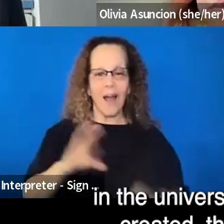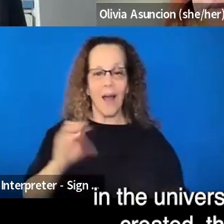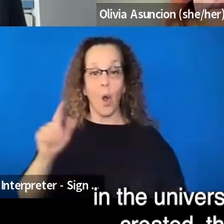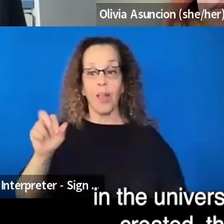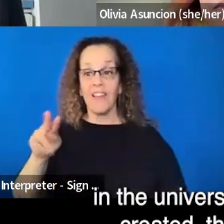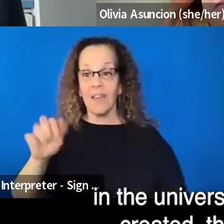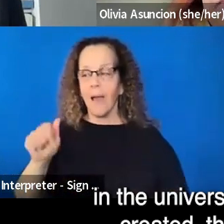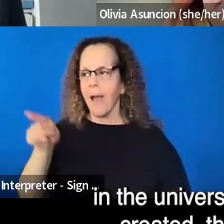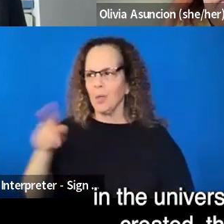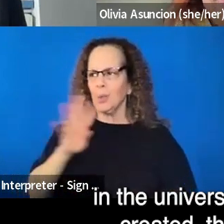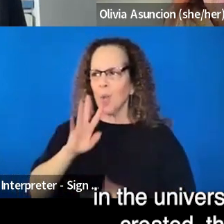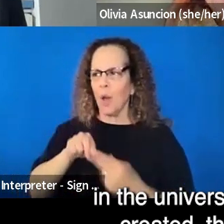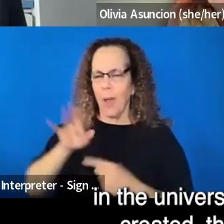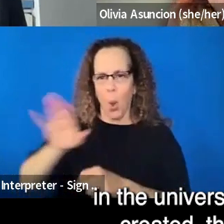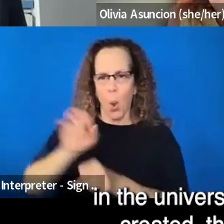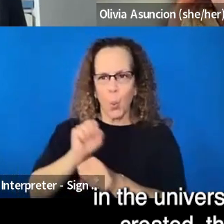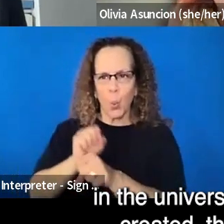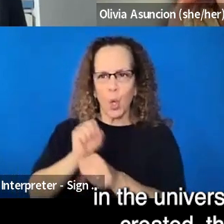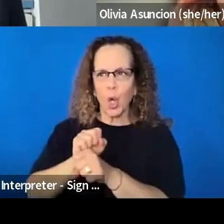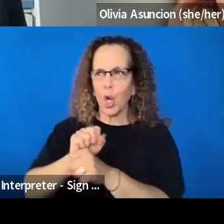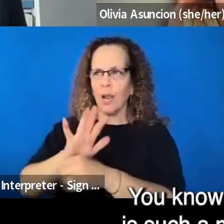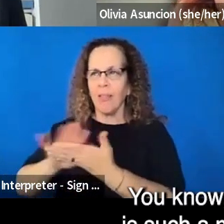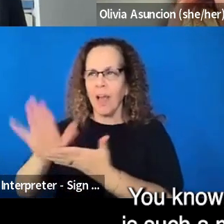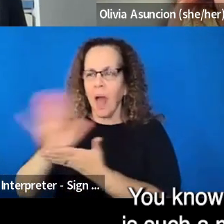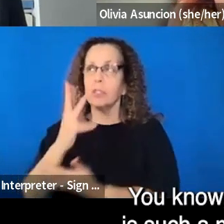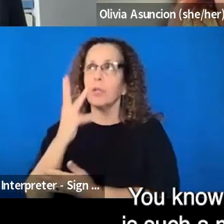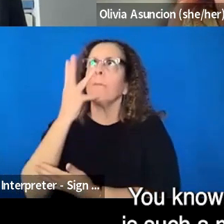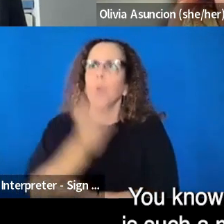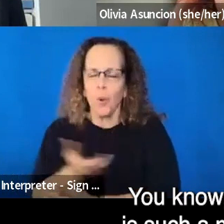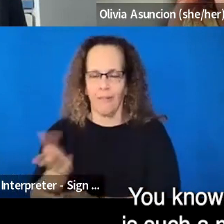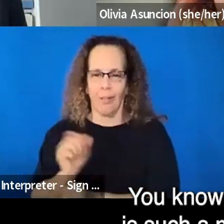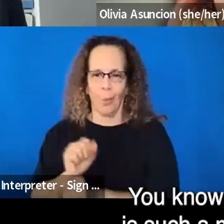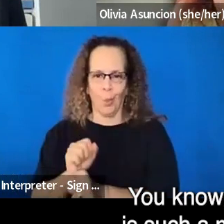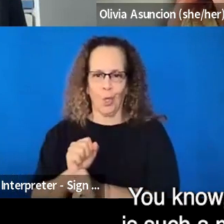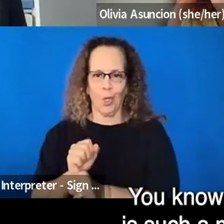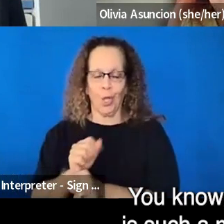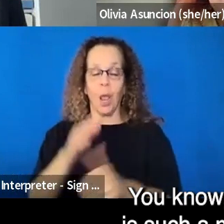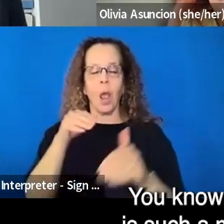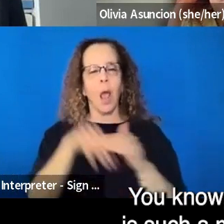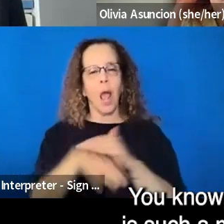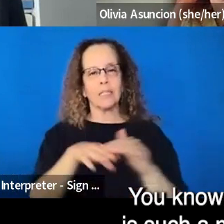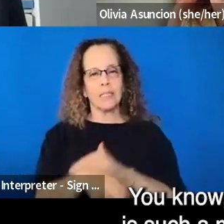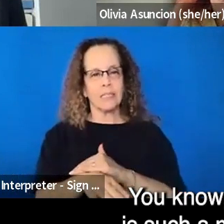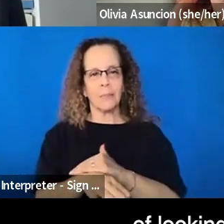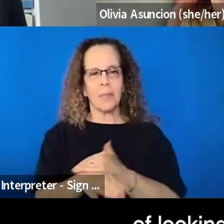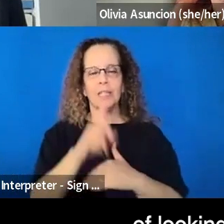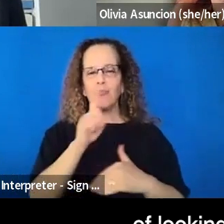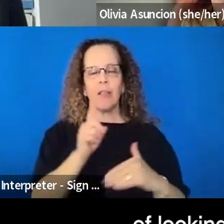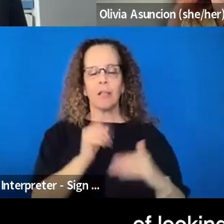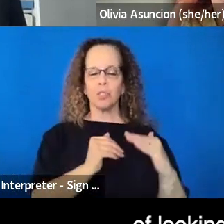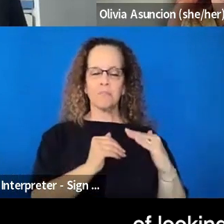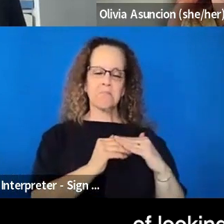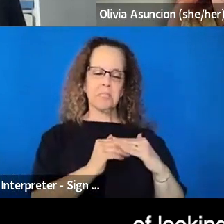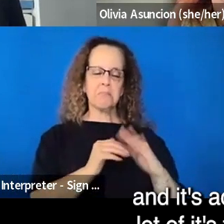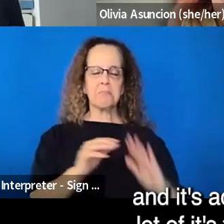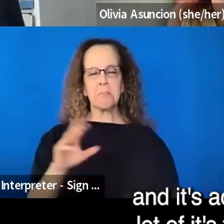has been created, that is beautiful. You know, accessibility is such a minimalist way of